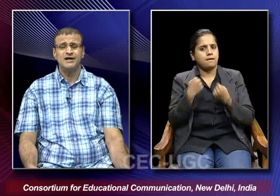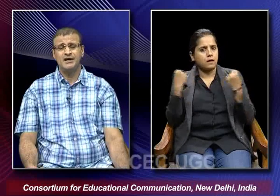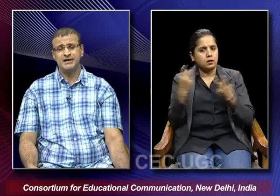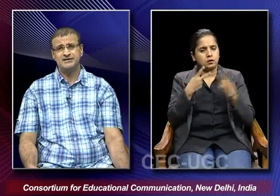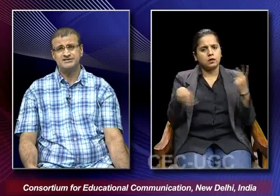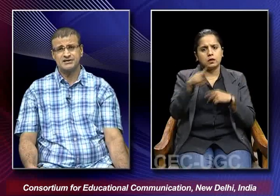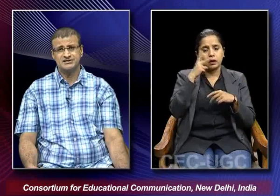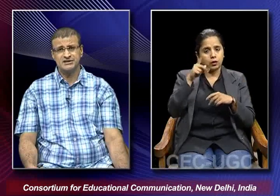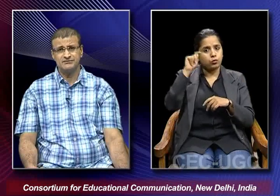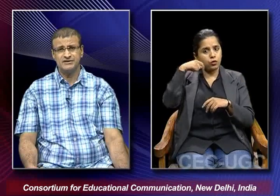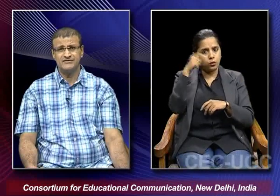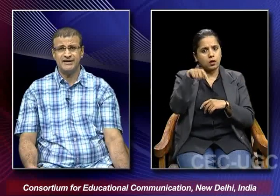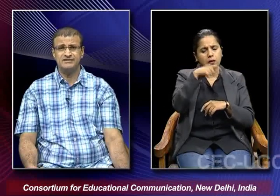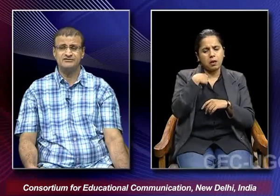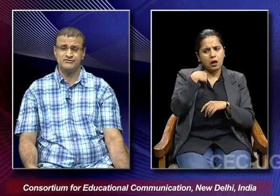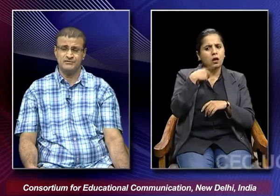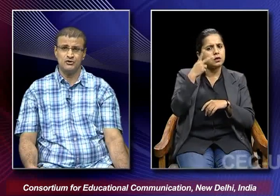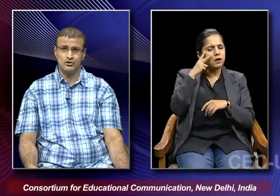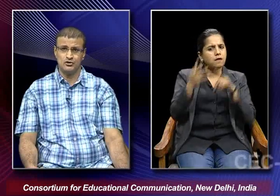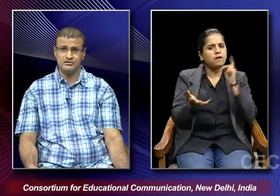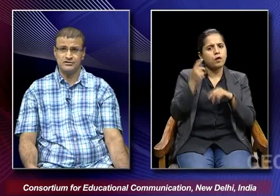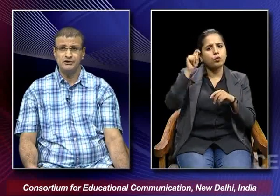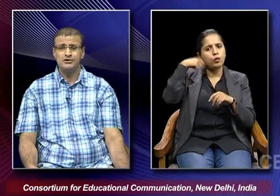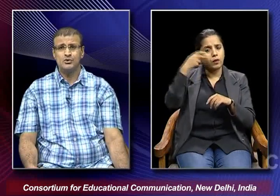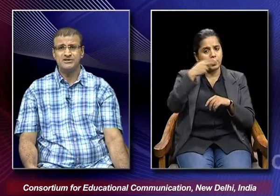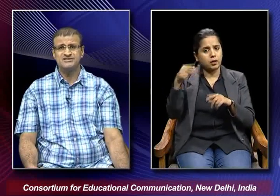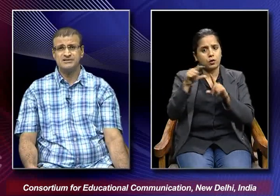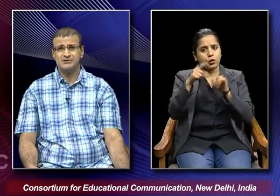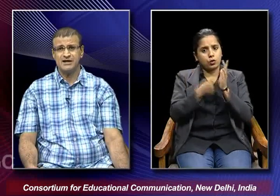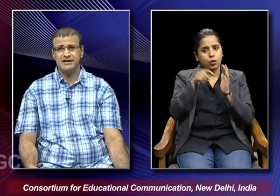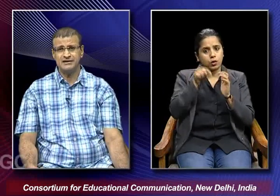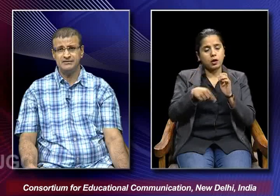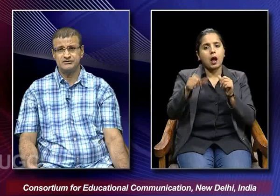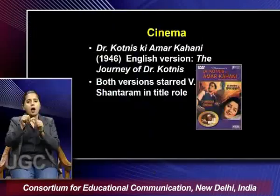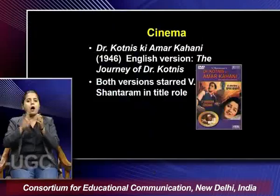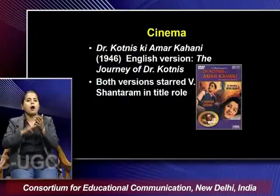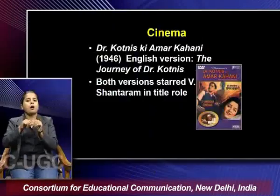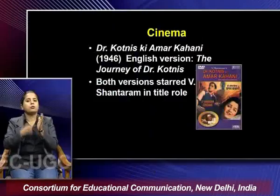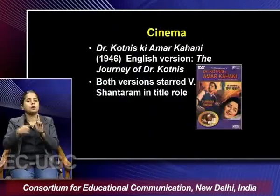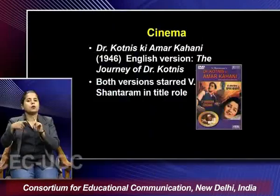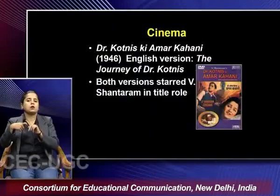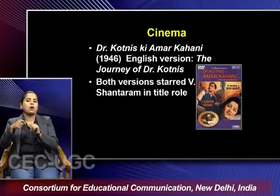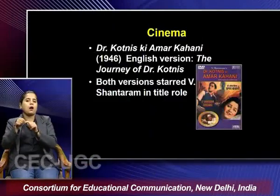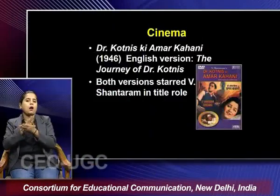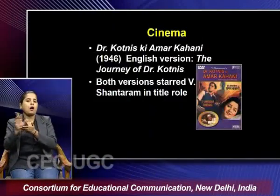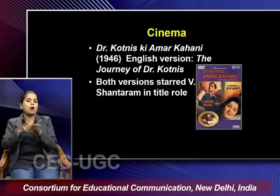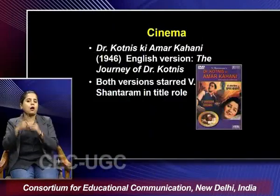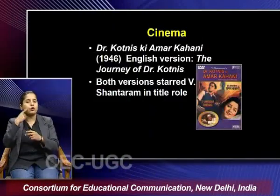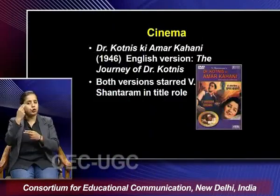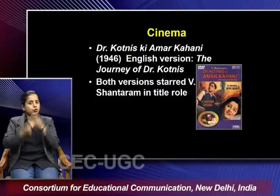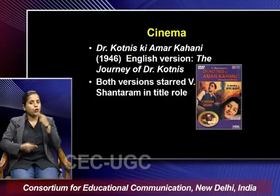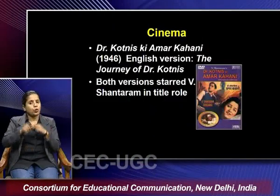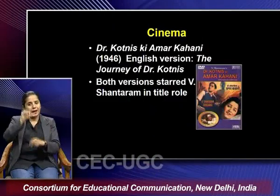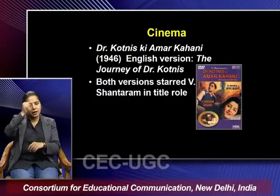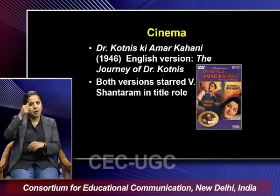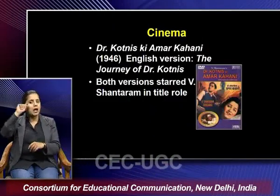in this concern we find there was a film called dr kotaniski amarkhani which had both versions english as well